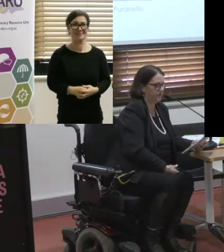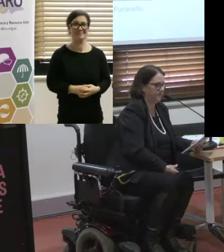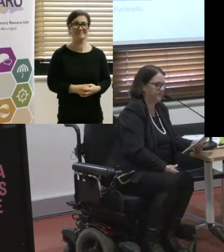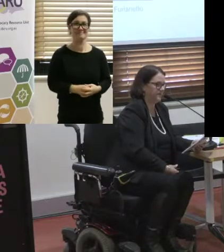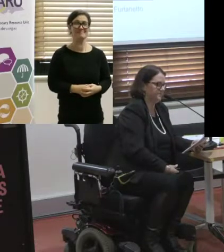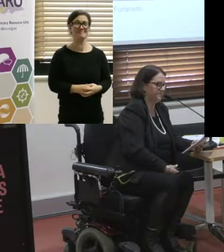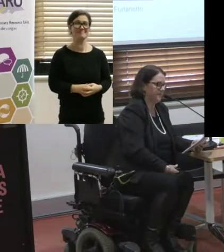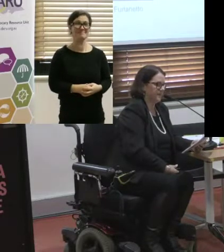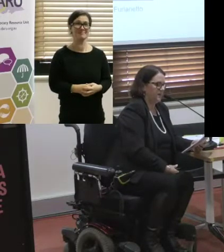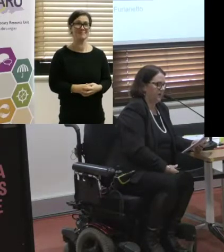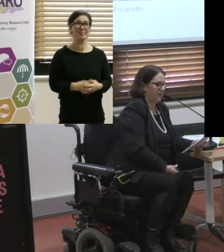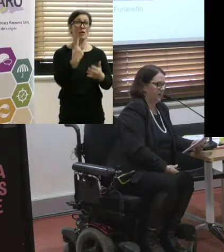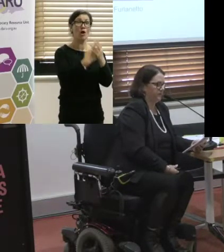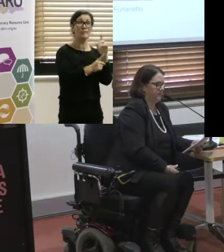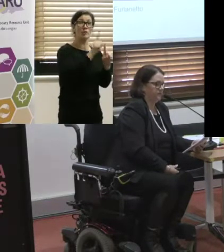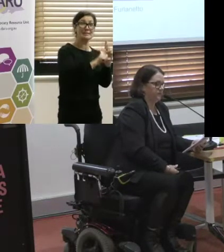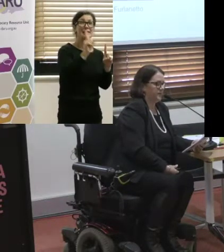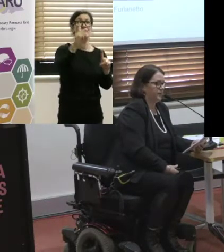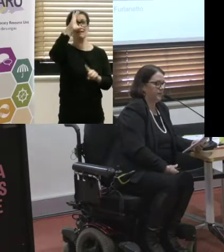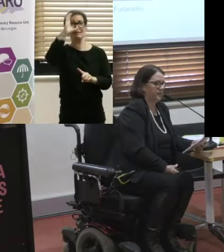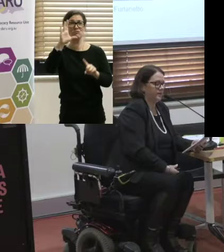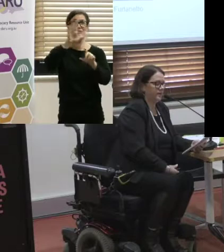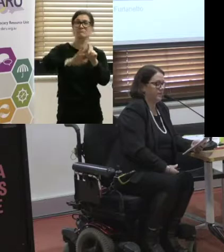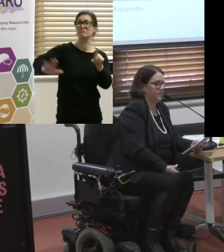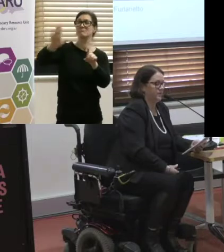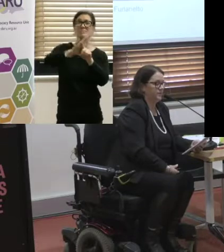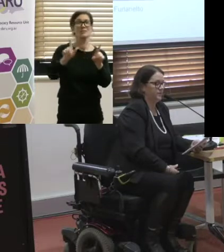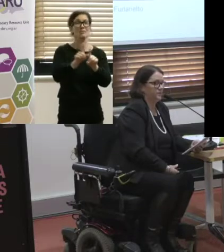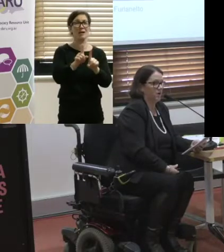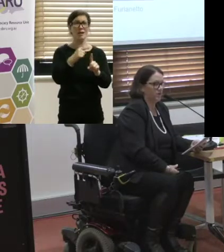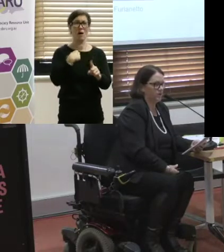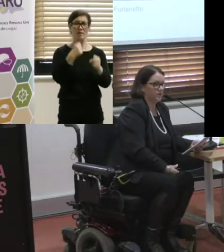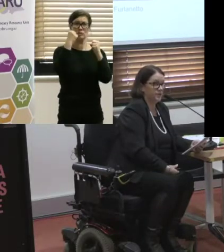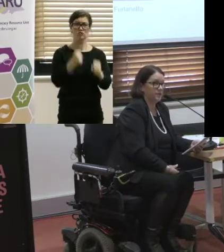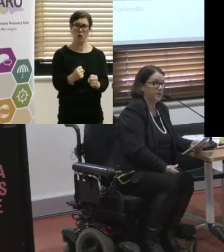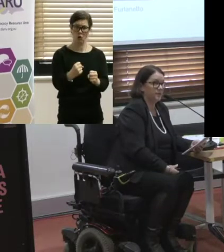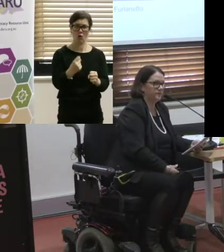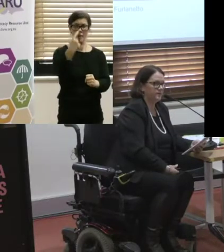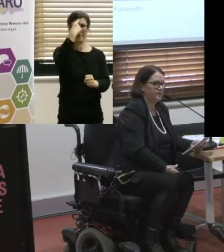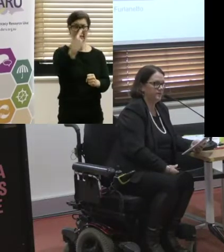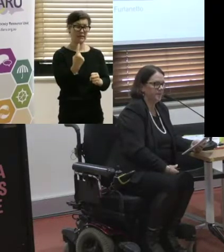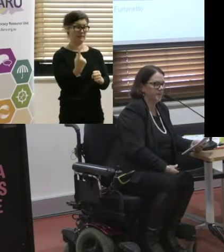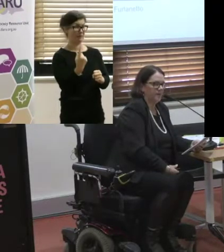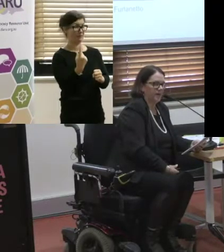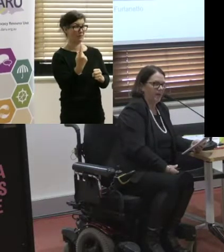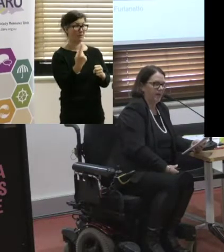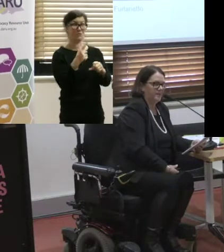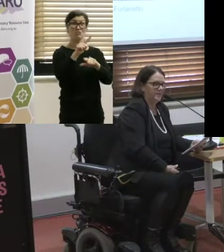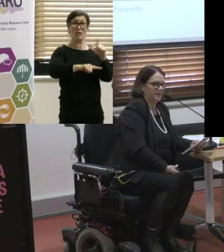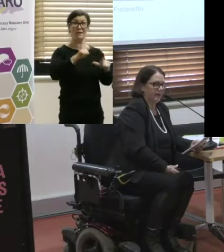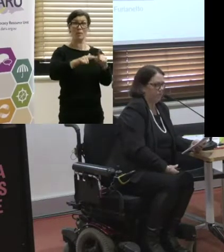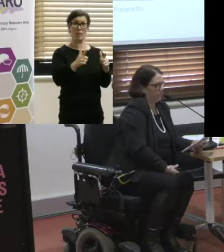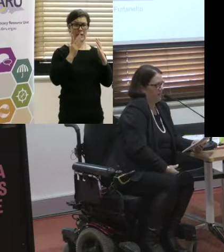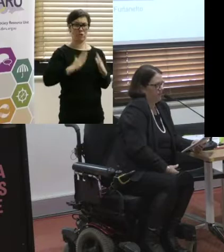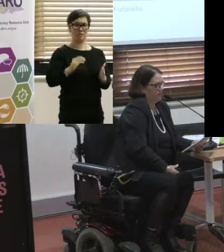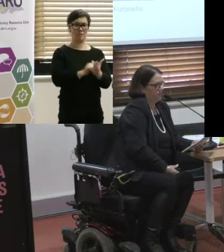areas. I really feel very strongly that transport is a human right issue. It's not a political issue. Having